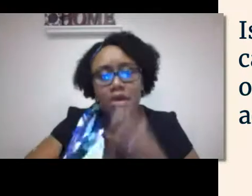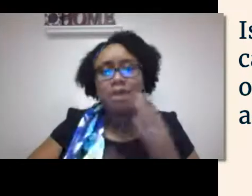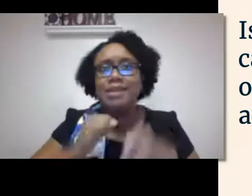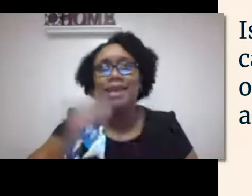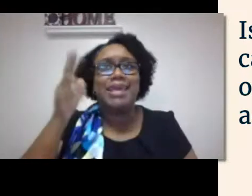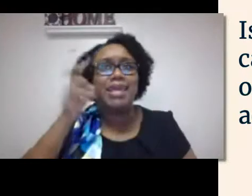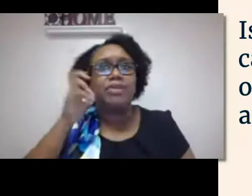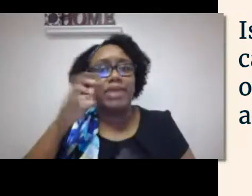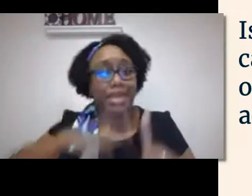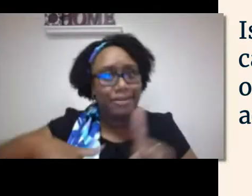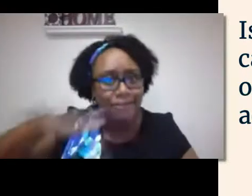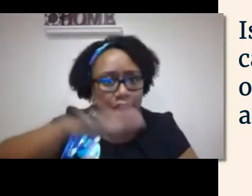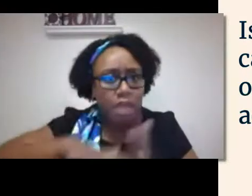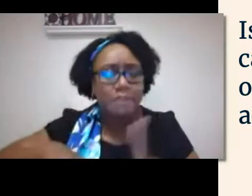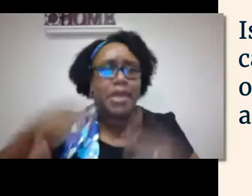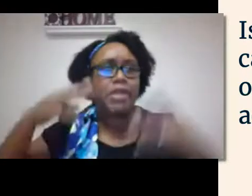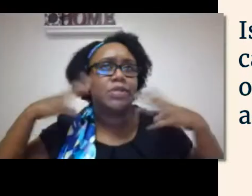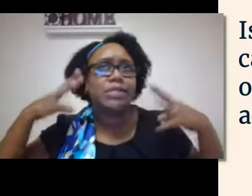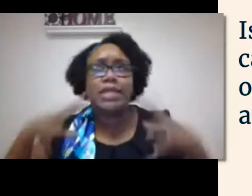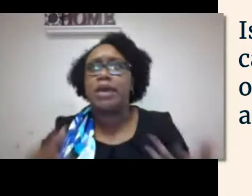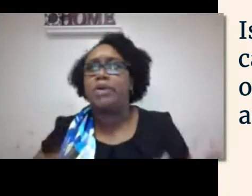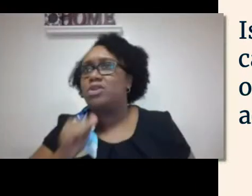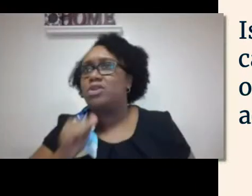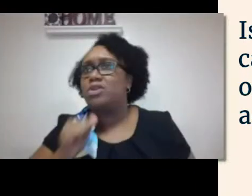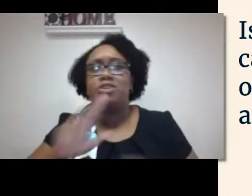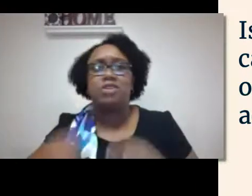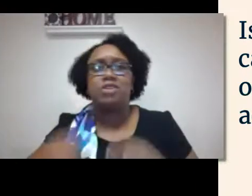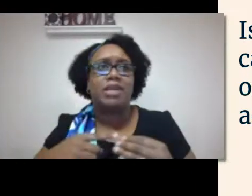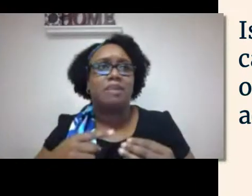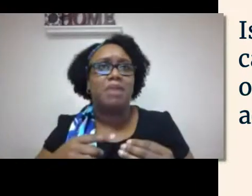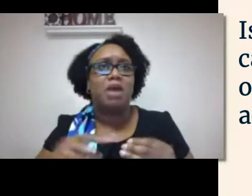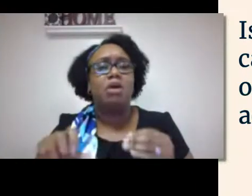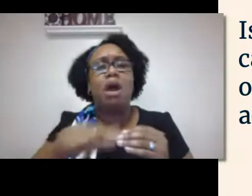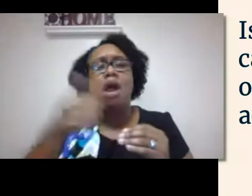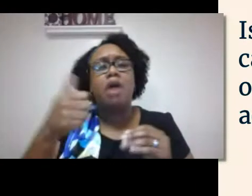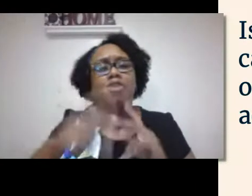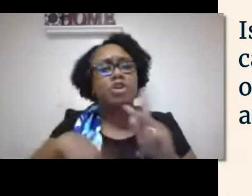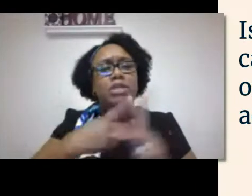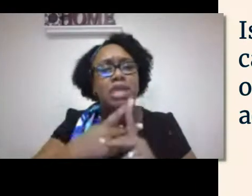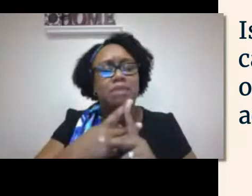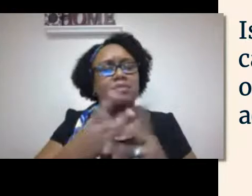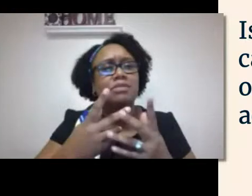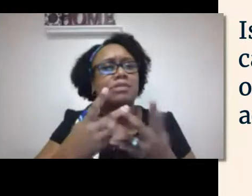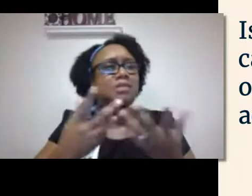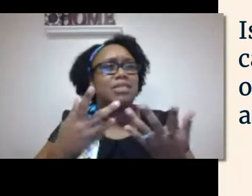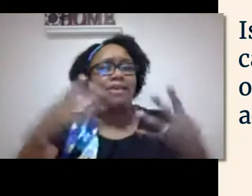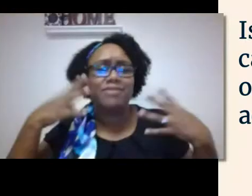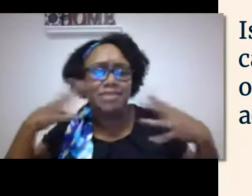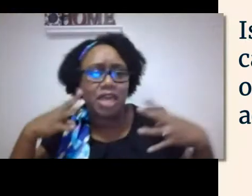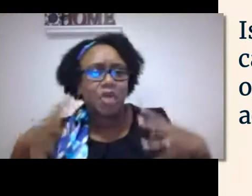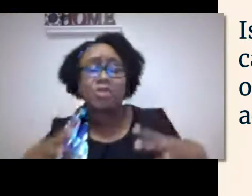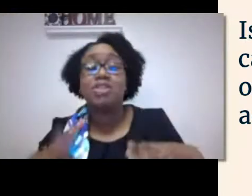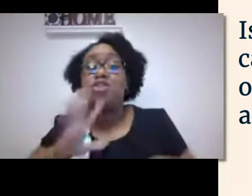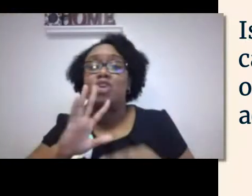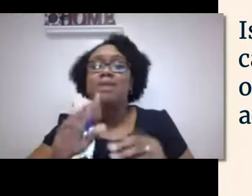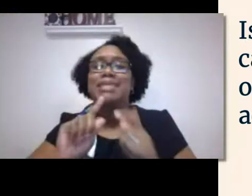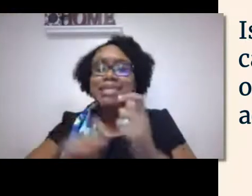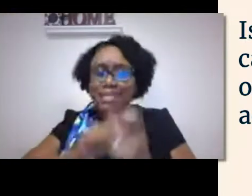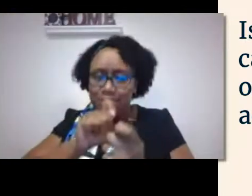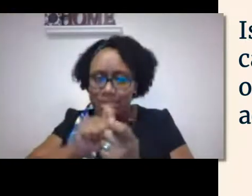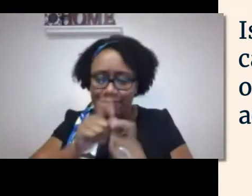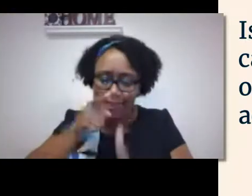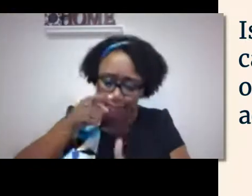Because we're not talking about not hearing the environment, a lack of capturing the sound,